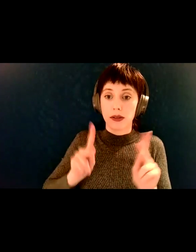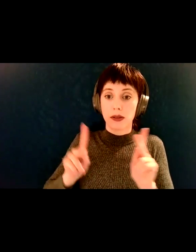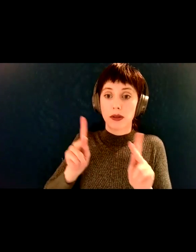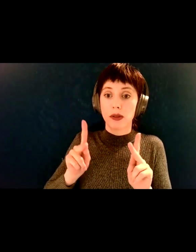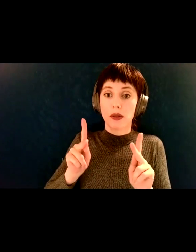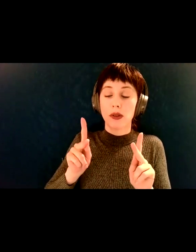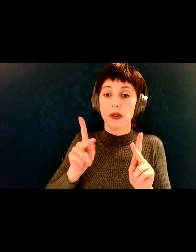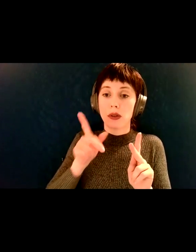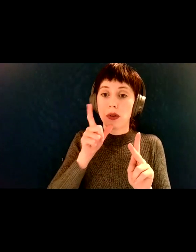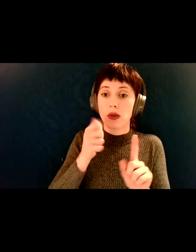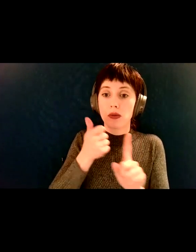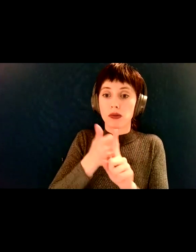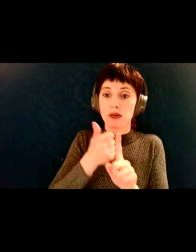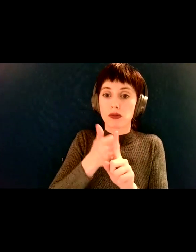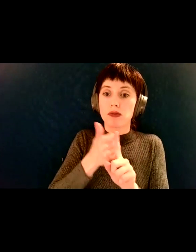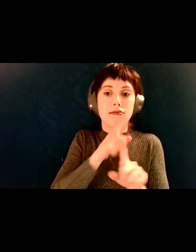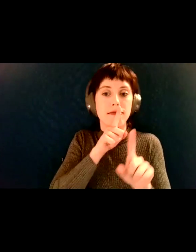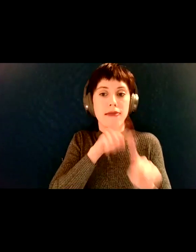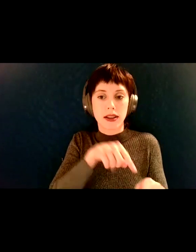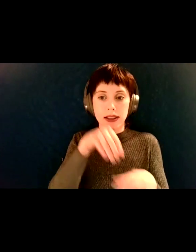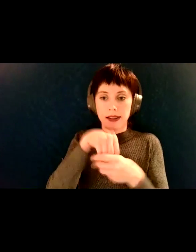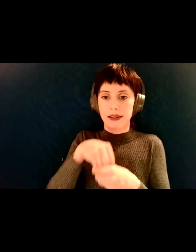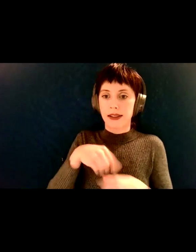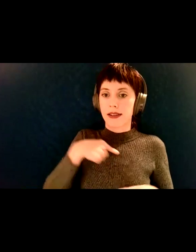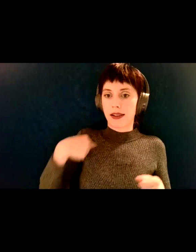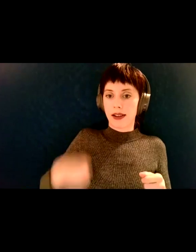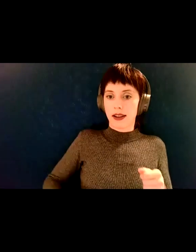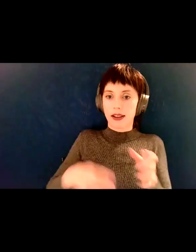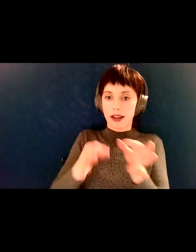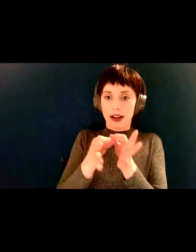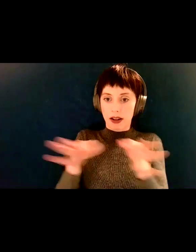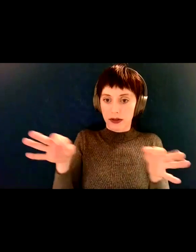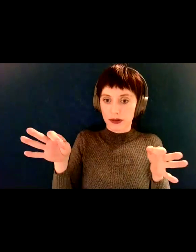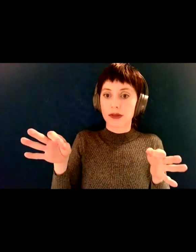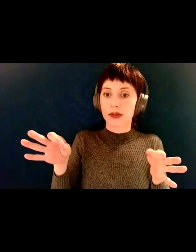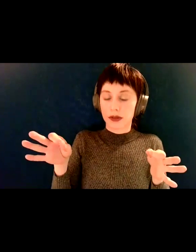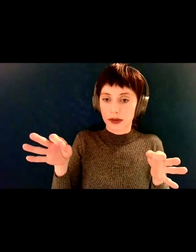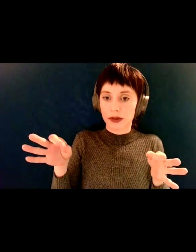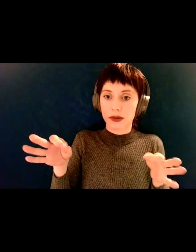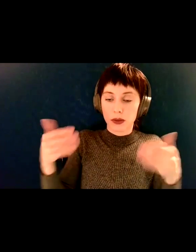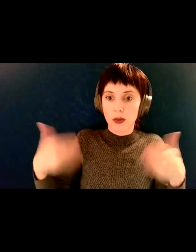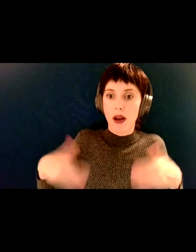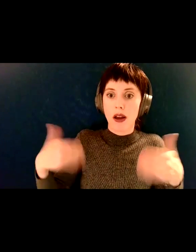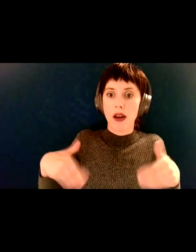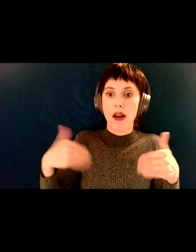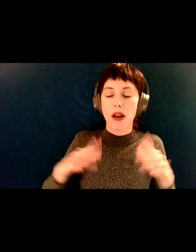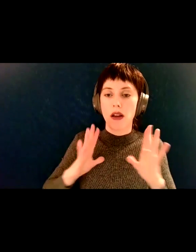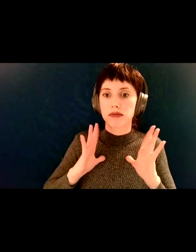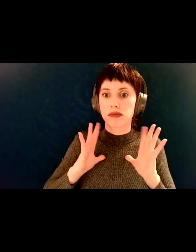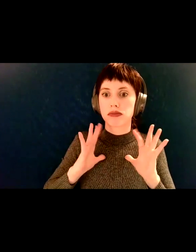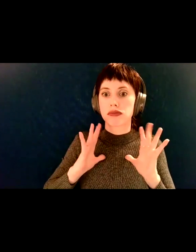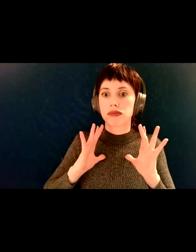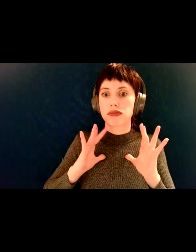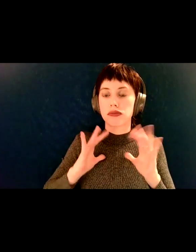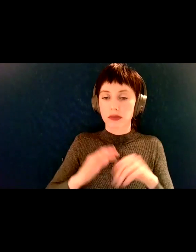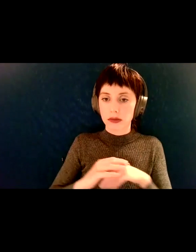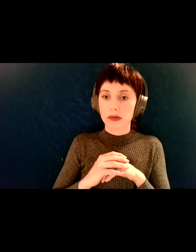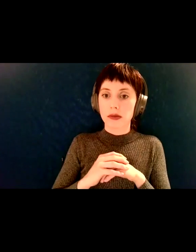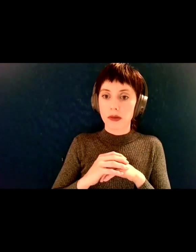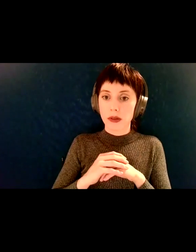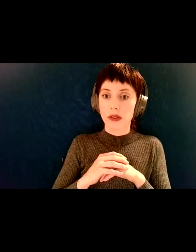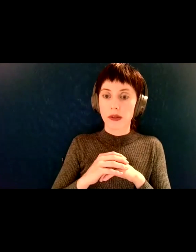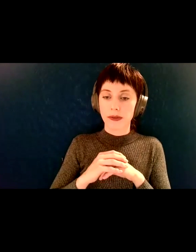language, uh, survey, uh, surveys completed, which has been really cool. Um, we've had, uh,